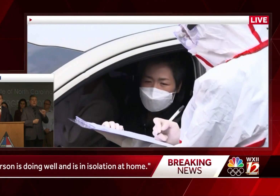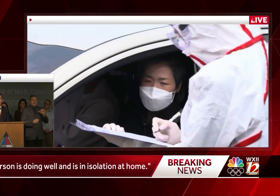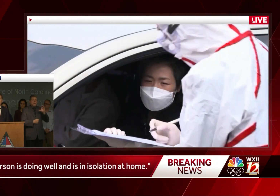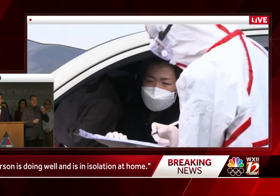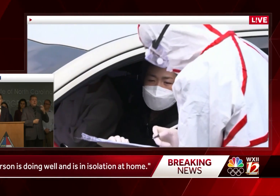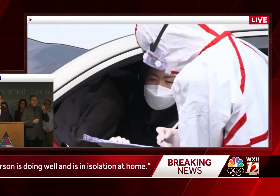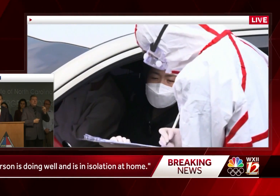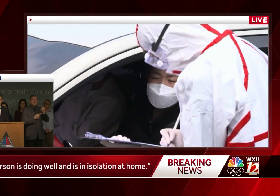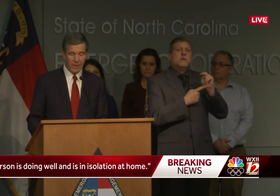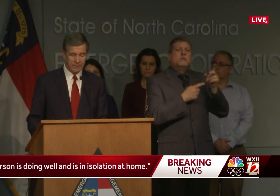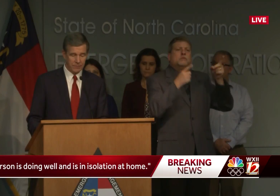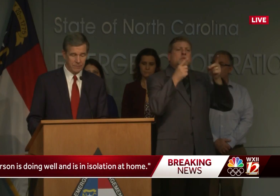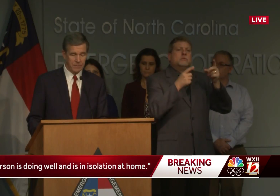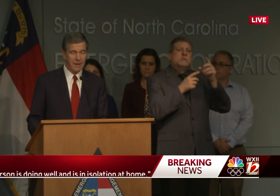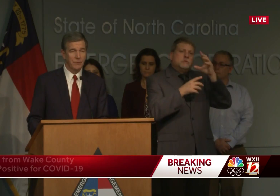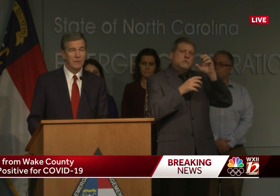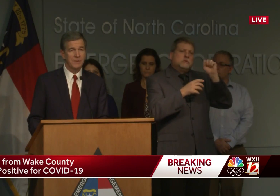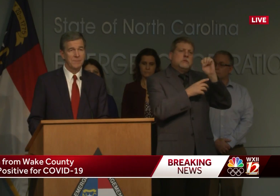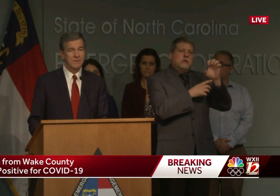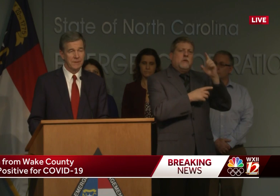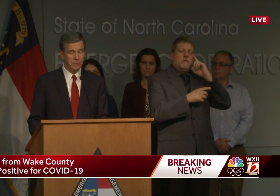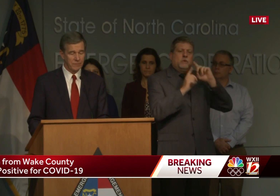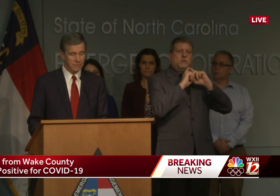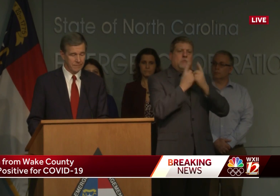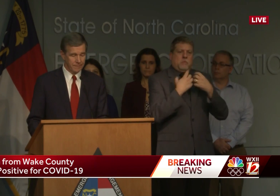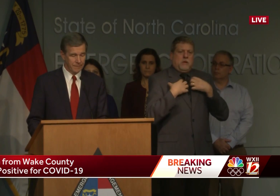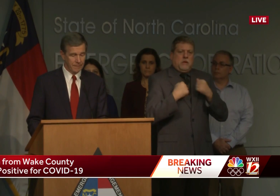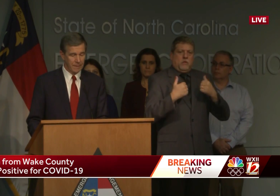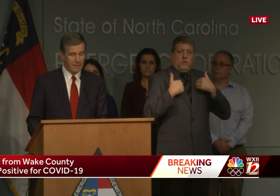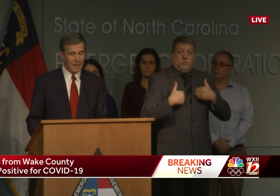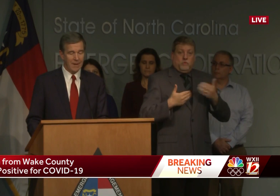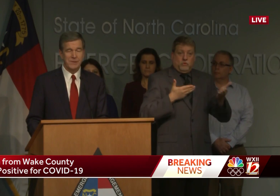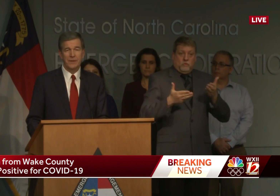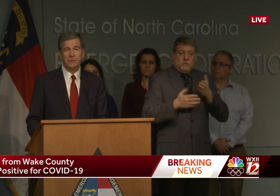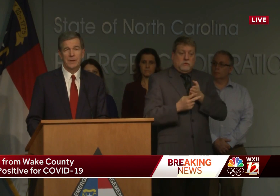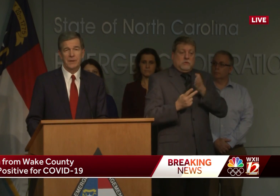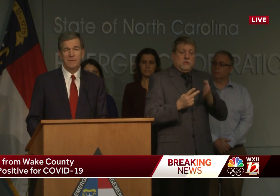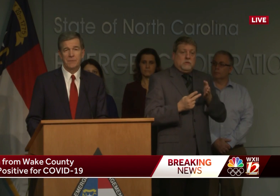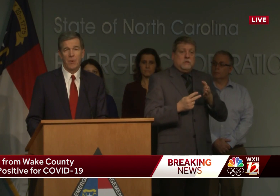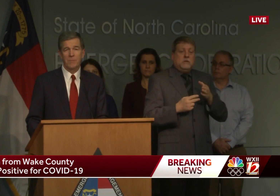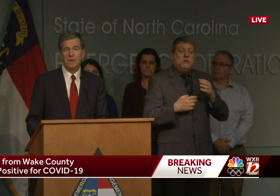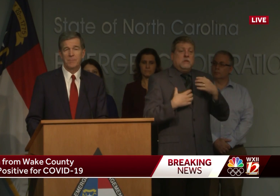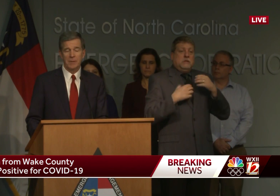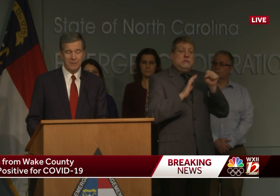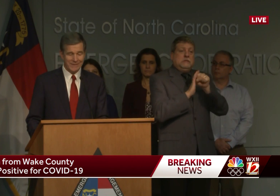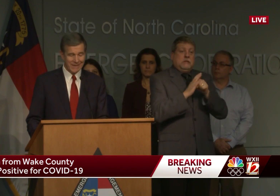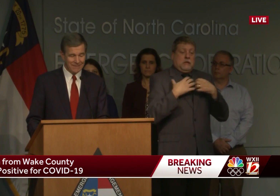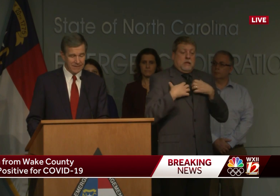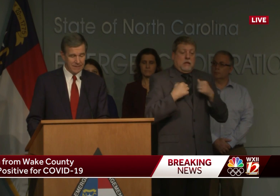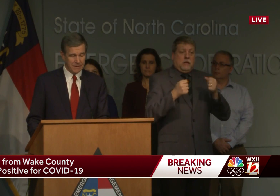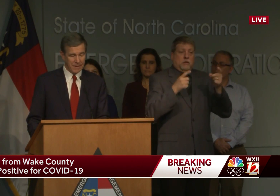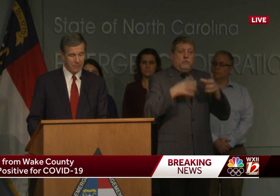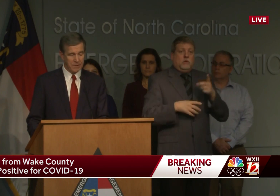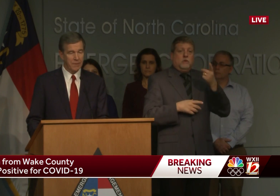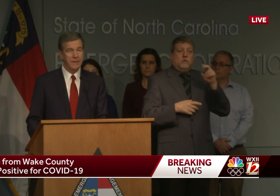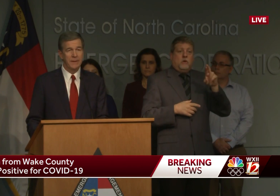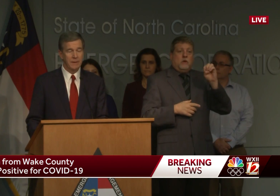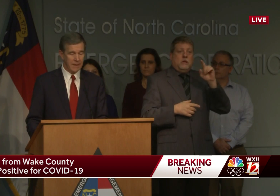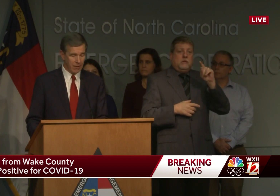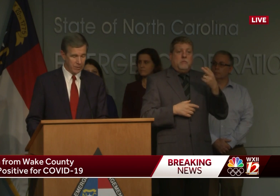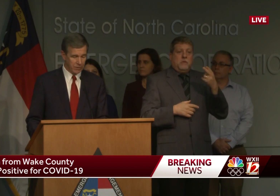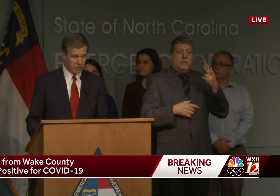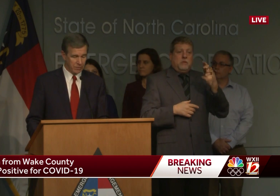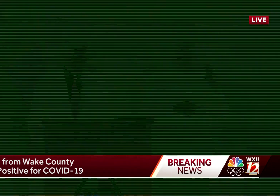our State Public Health Director, Dr. Elizabeth Tilson, our Secretary of Department of Public Safety Secretary,